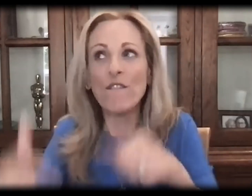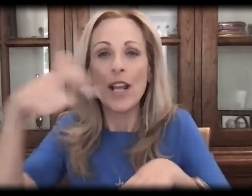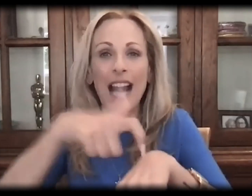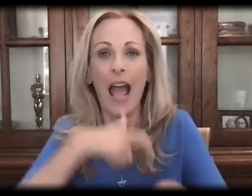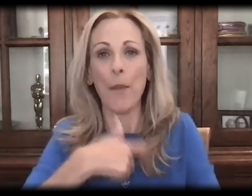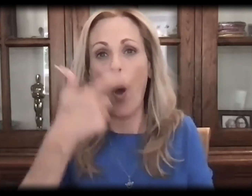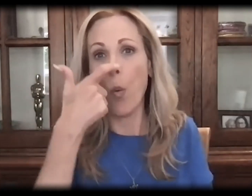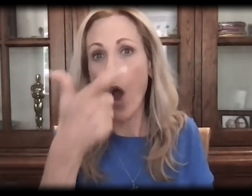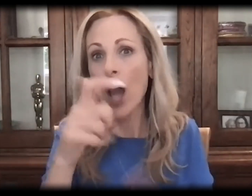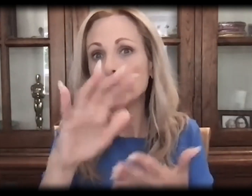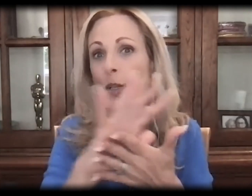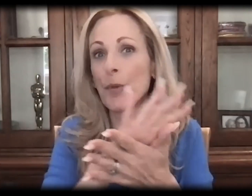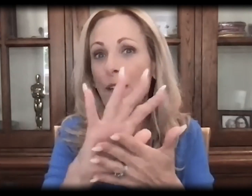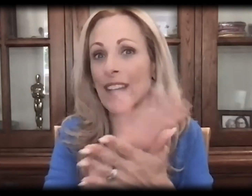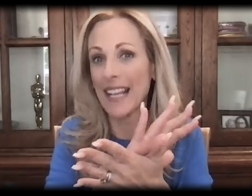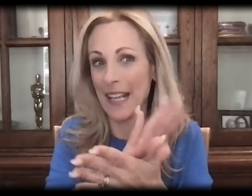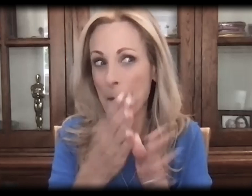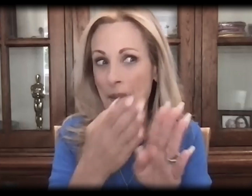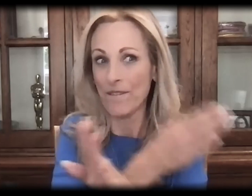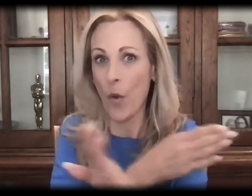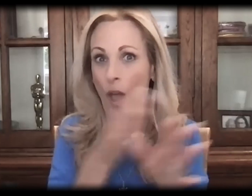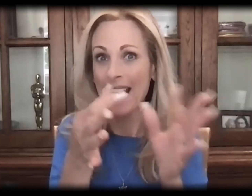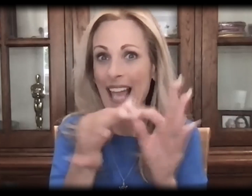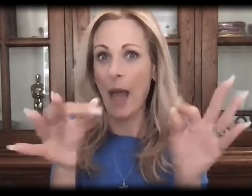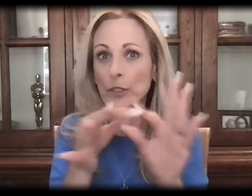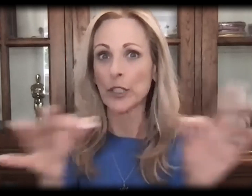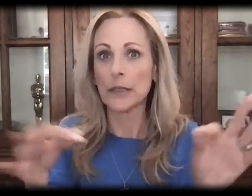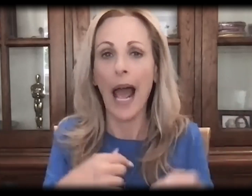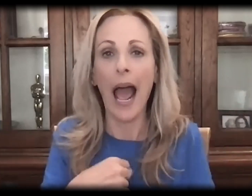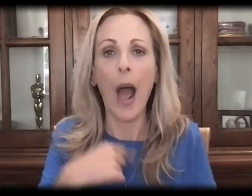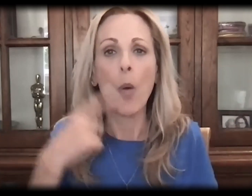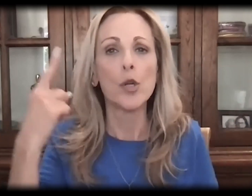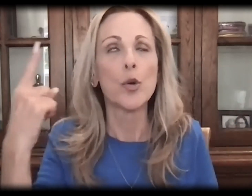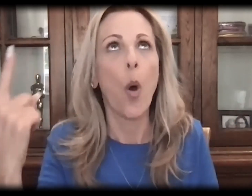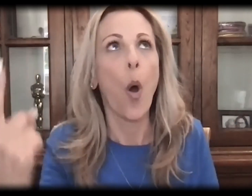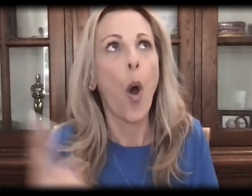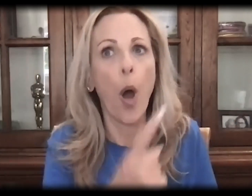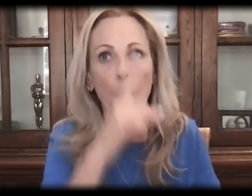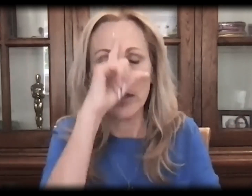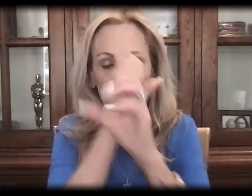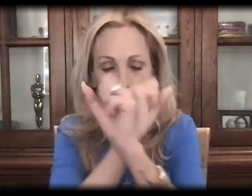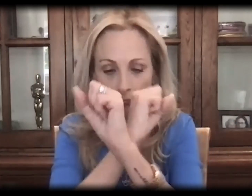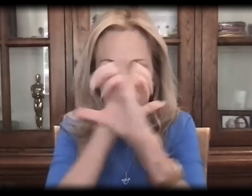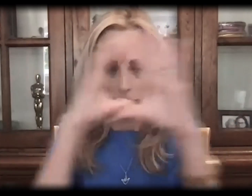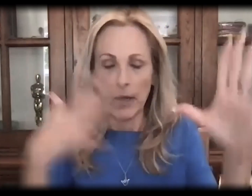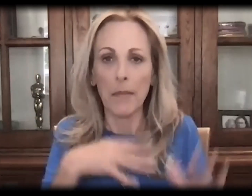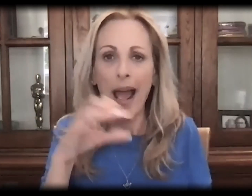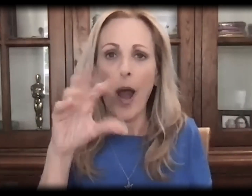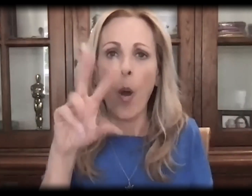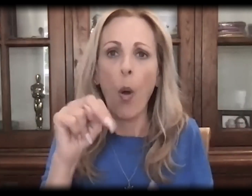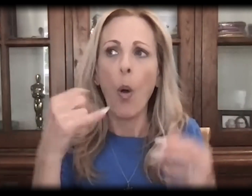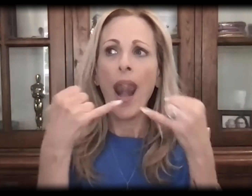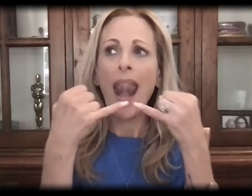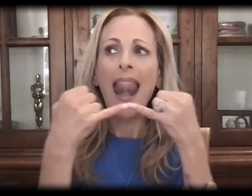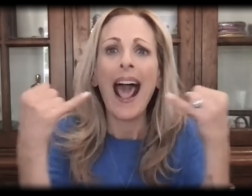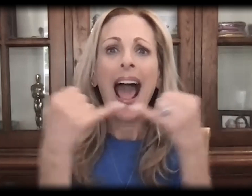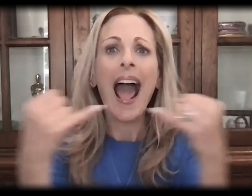Imagine, every time I watched the film, before the captions came on the screen, I always created